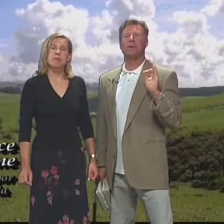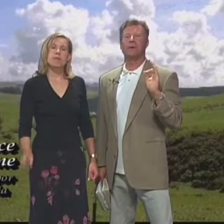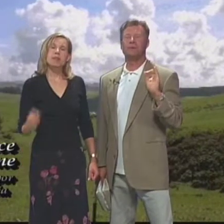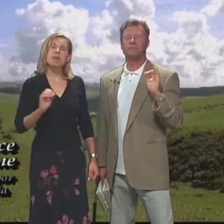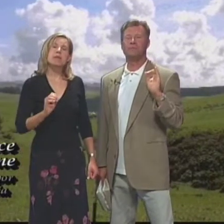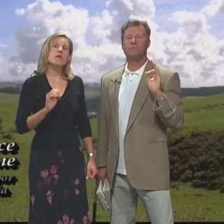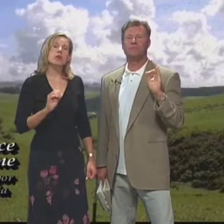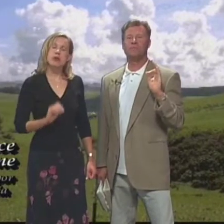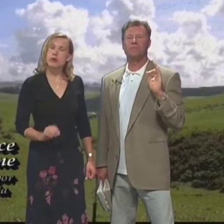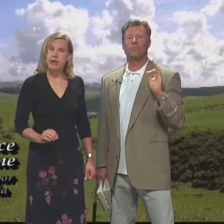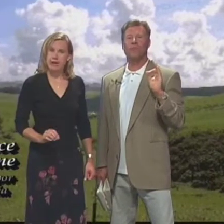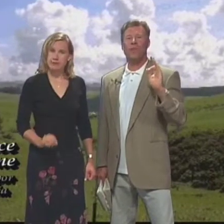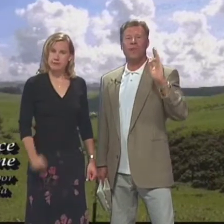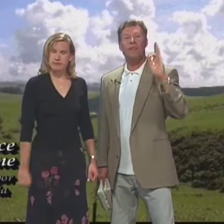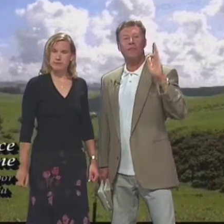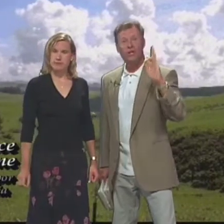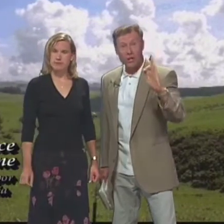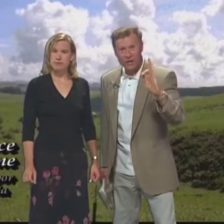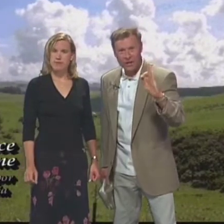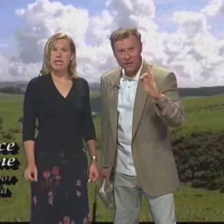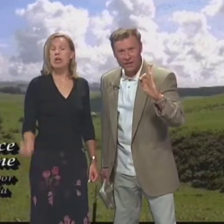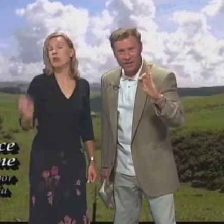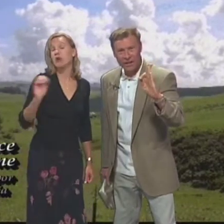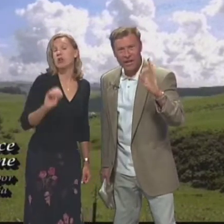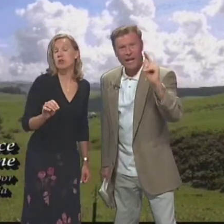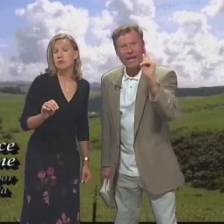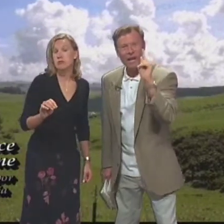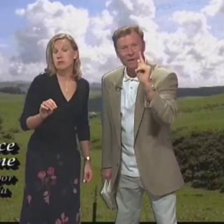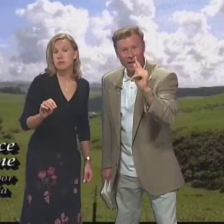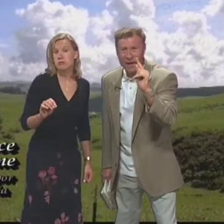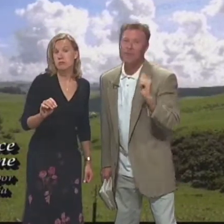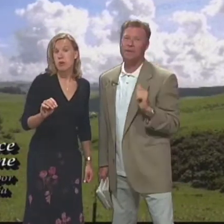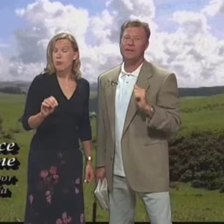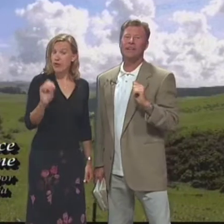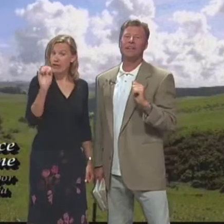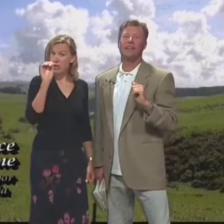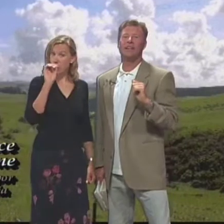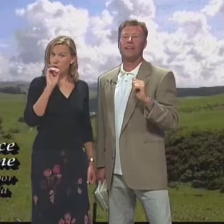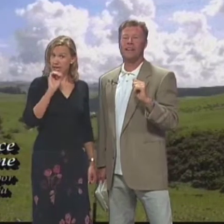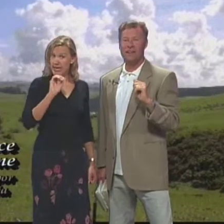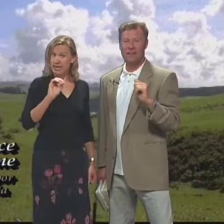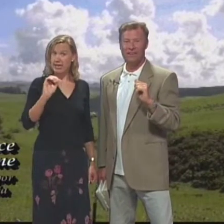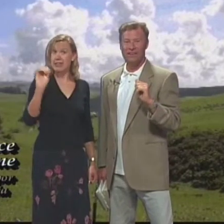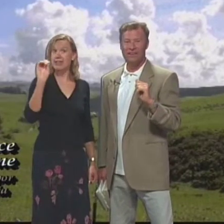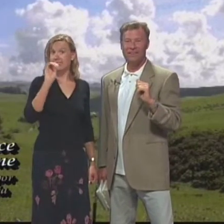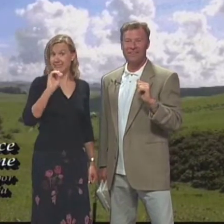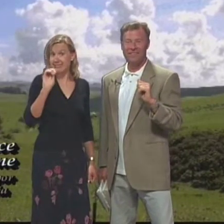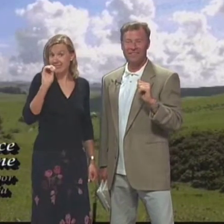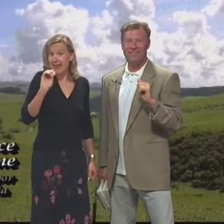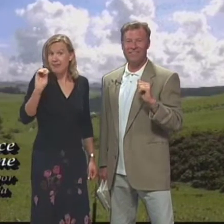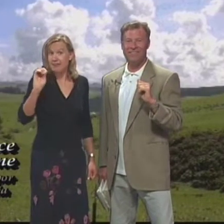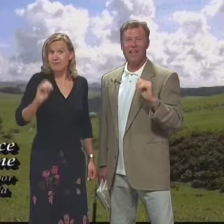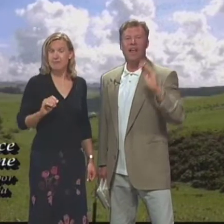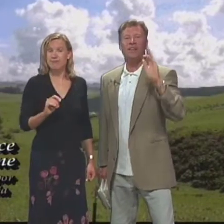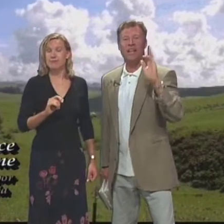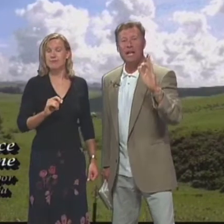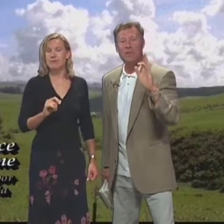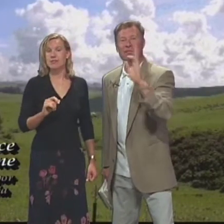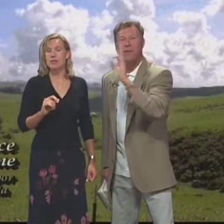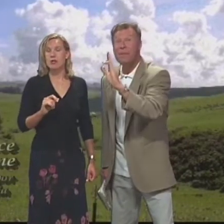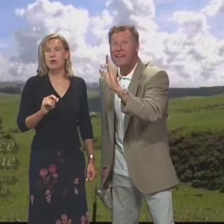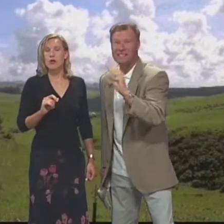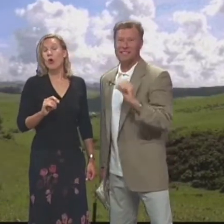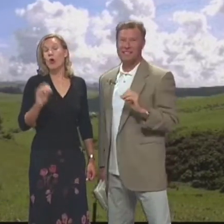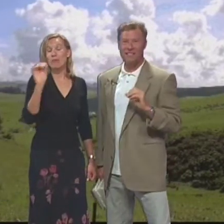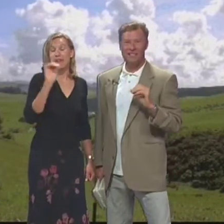remember Pero también debemos recordar That the good Que lo bueno Can become Puede ser The